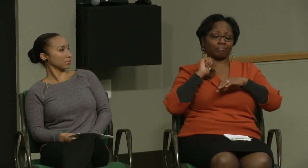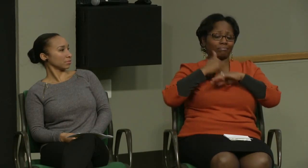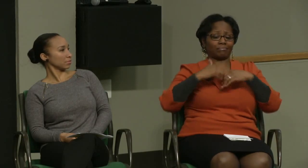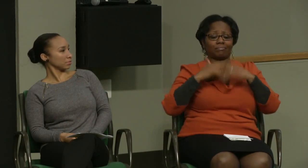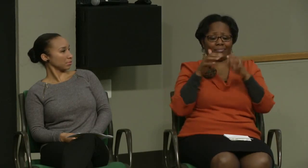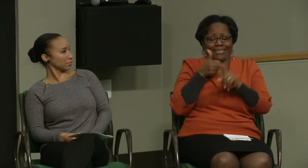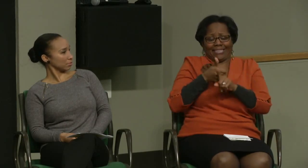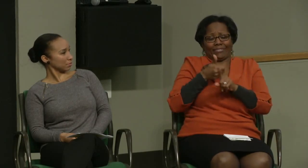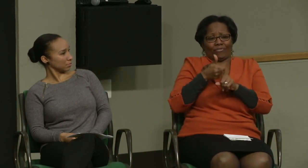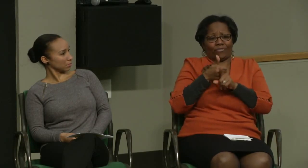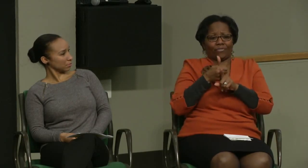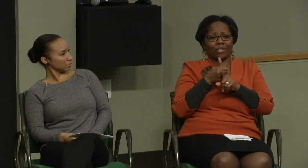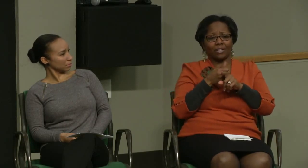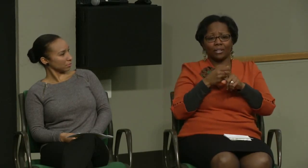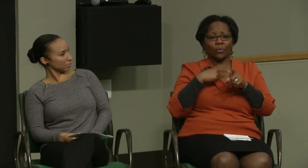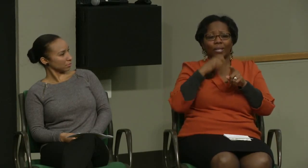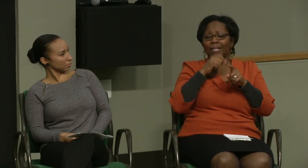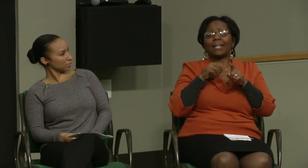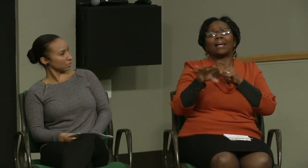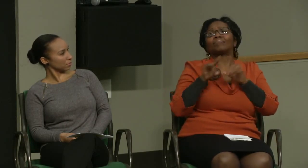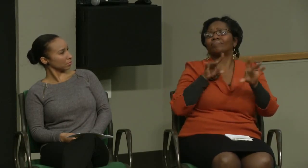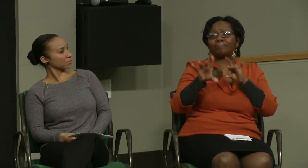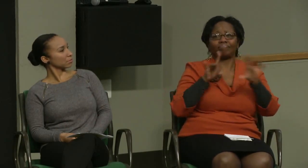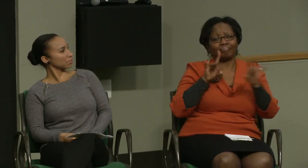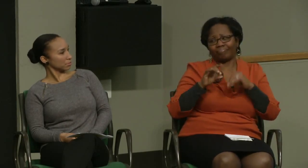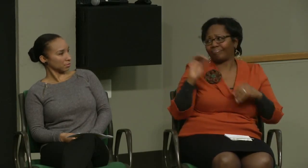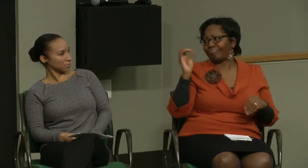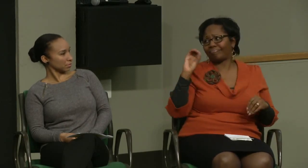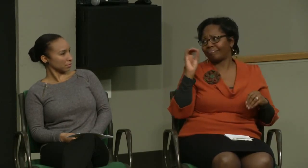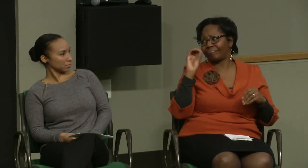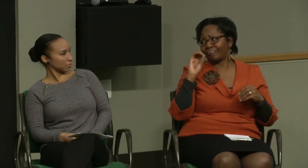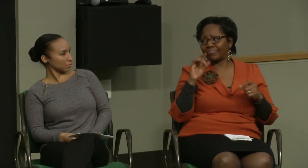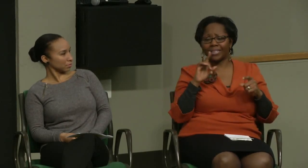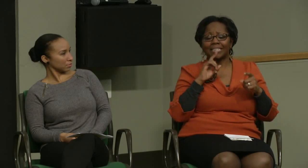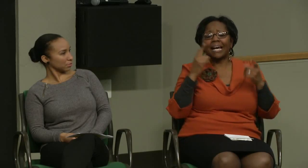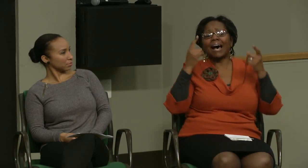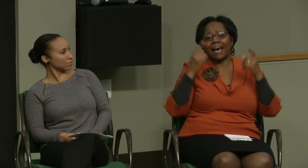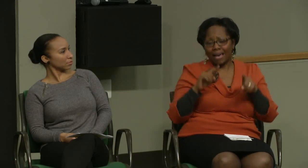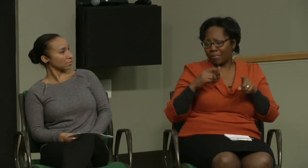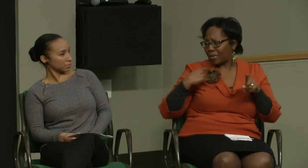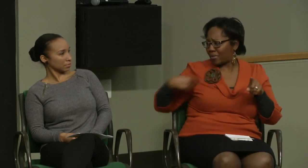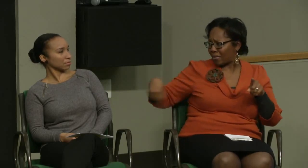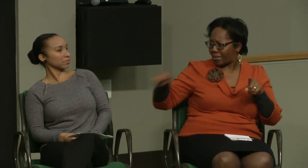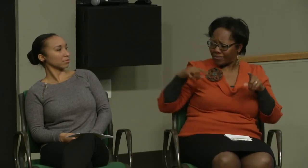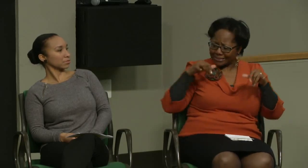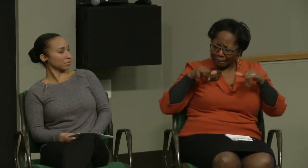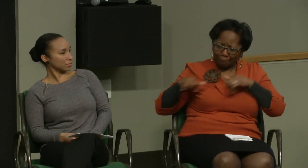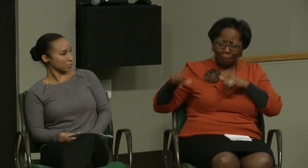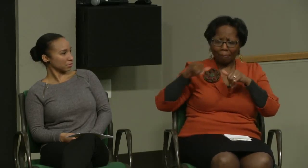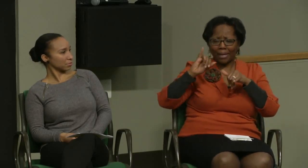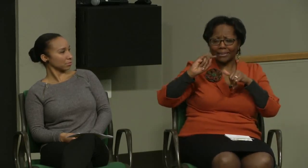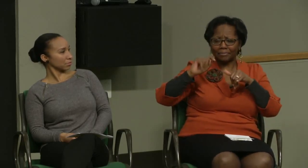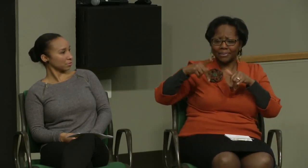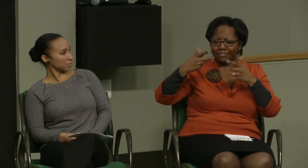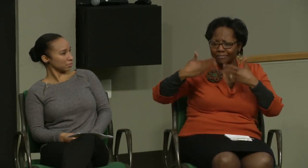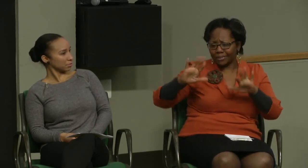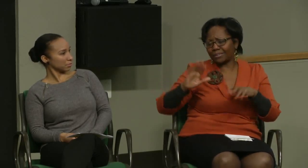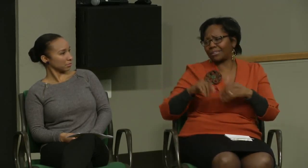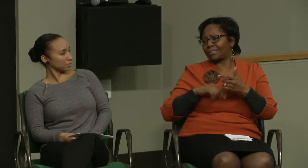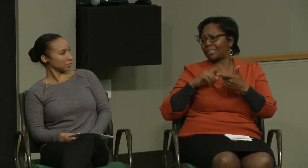Who would be an appropriate match for our group. And so, we didn't do any type of random selecting. We wanted to find people